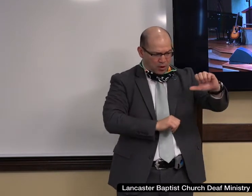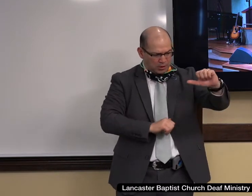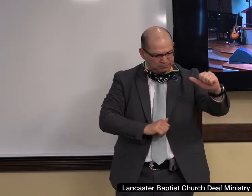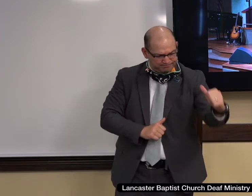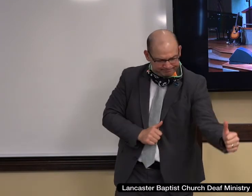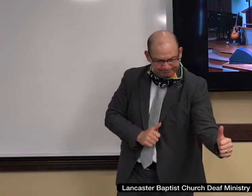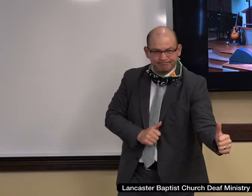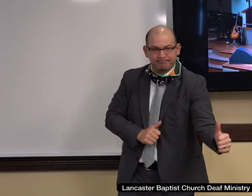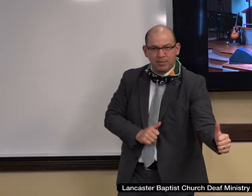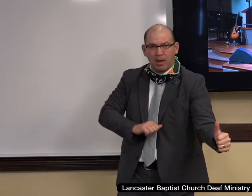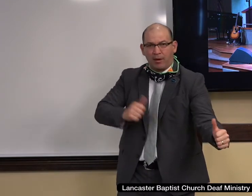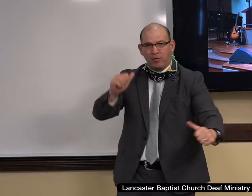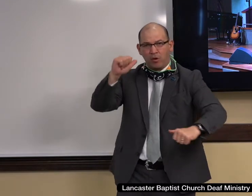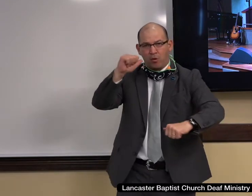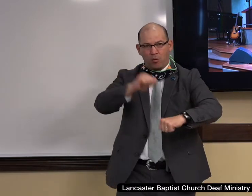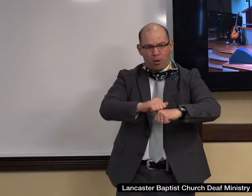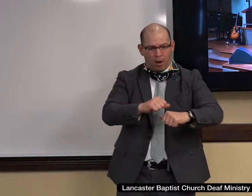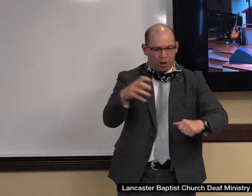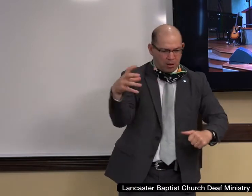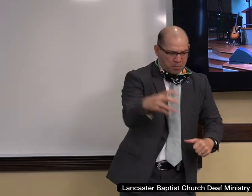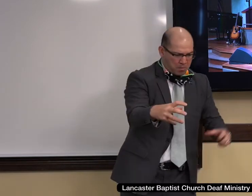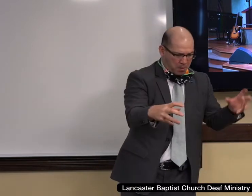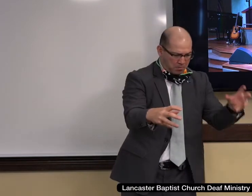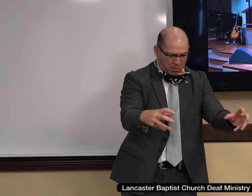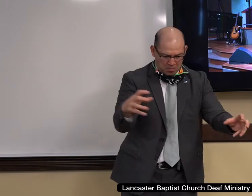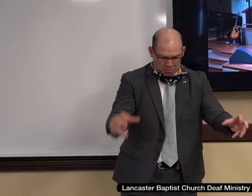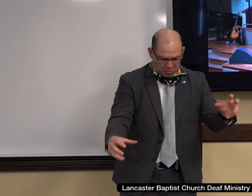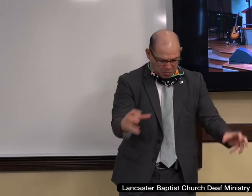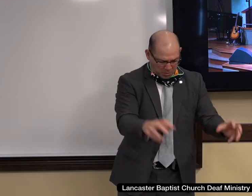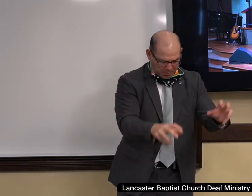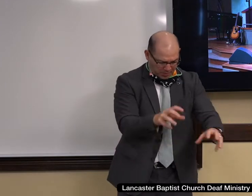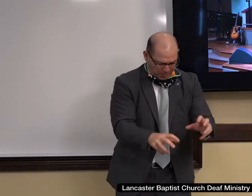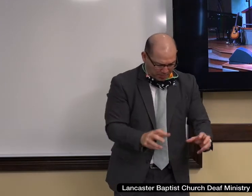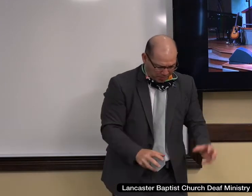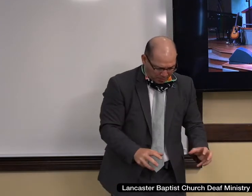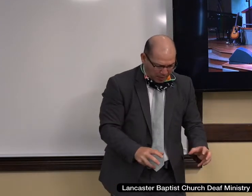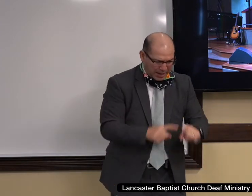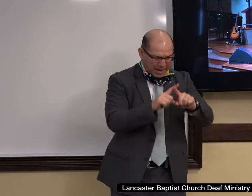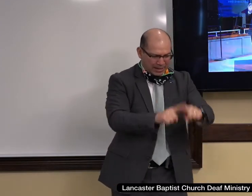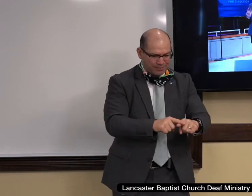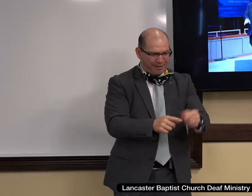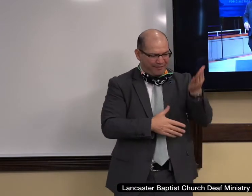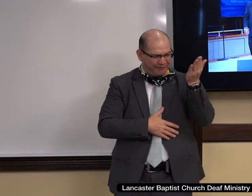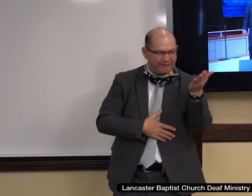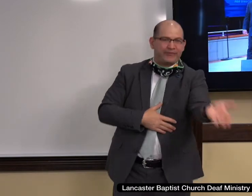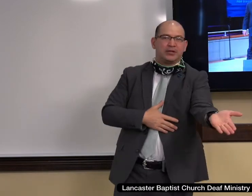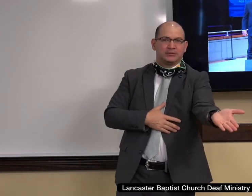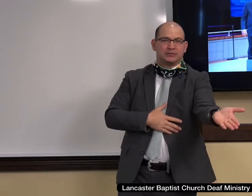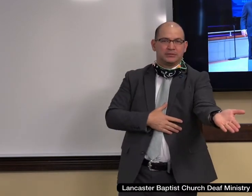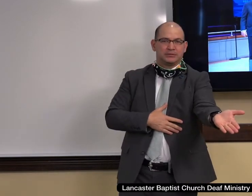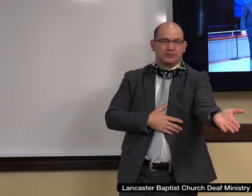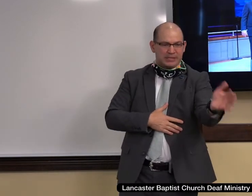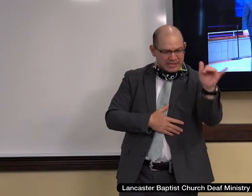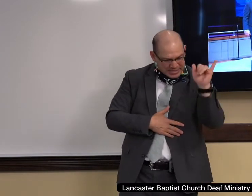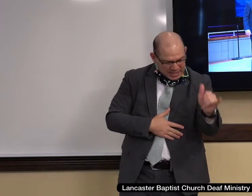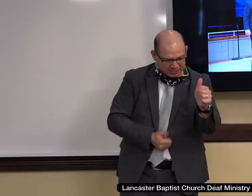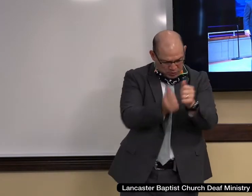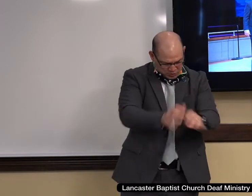the person of Jesus Christ, is a useless structure. And so the cornerstone sets the identity and sets the direction. Now, years ago,